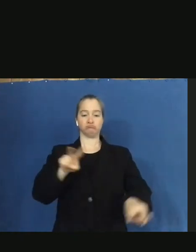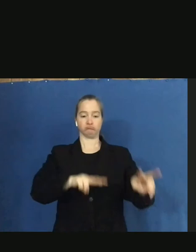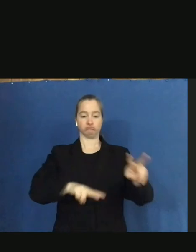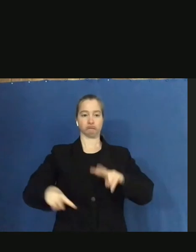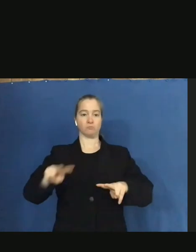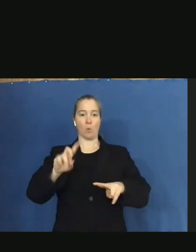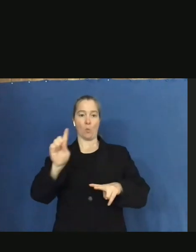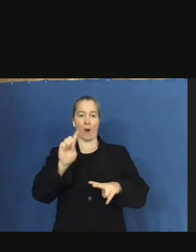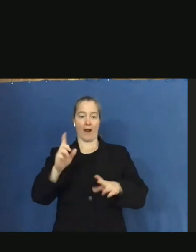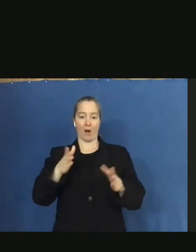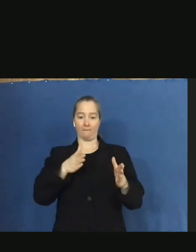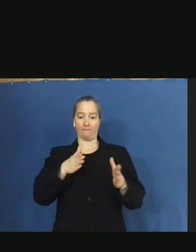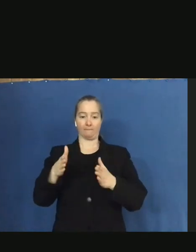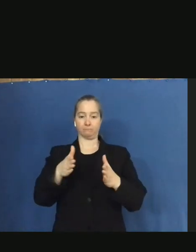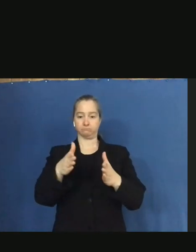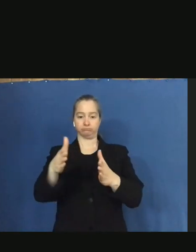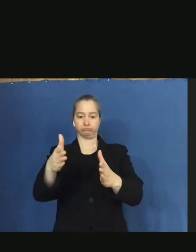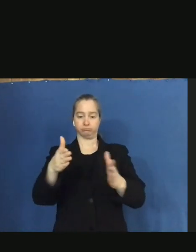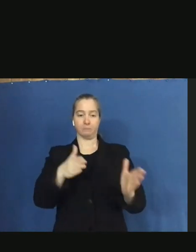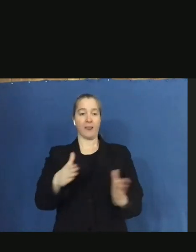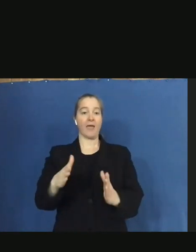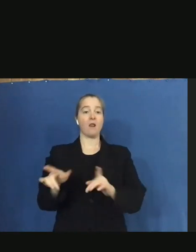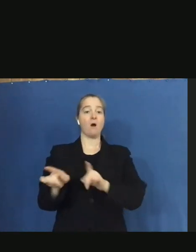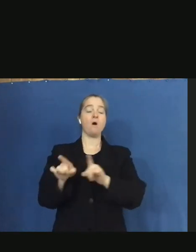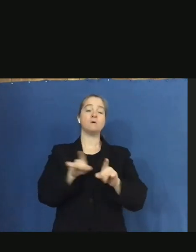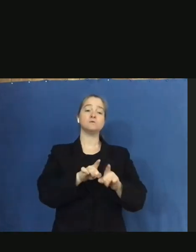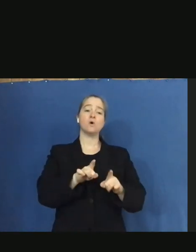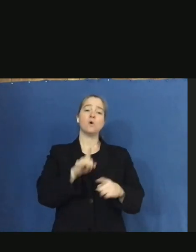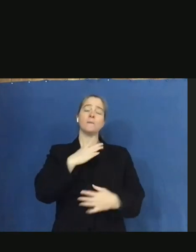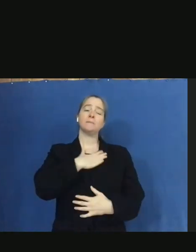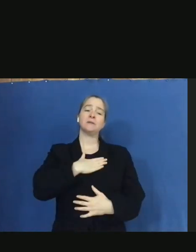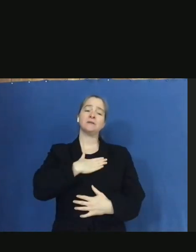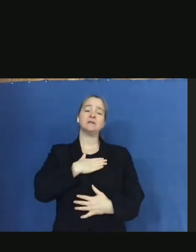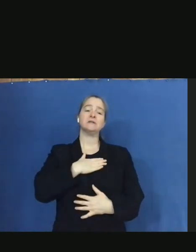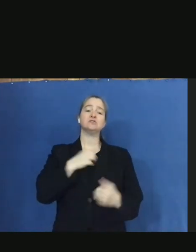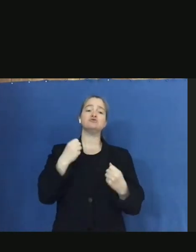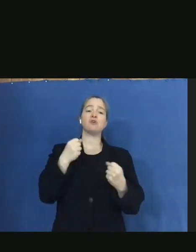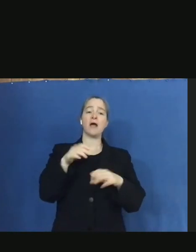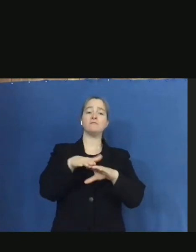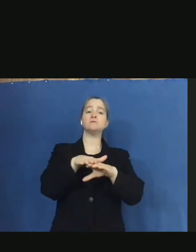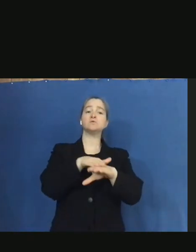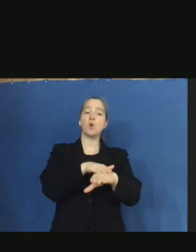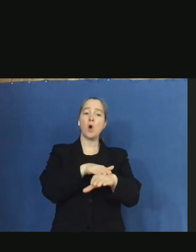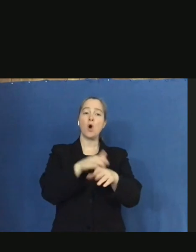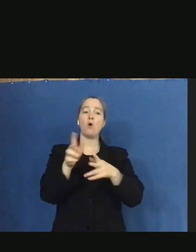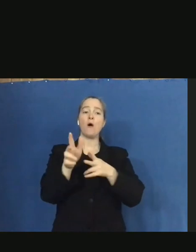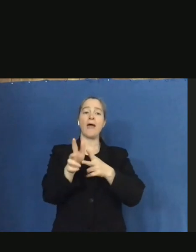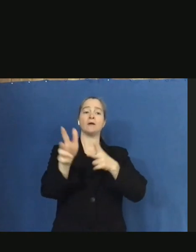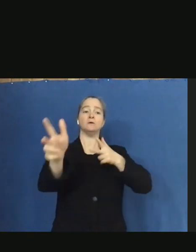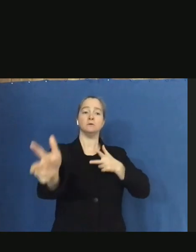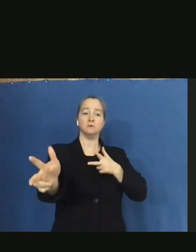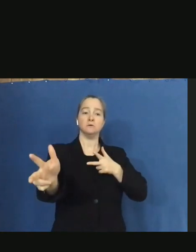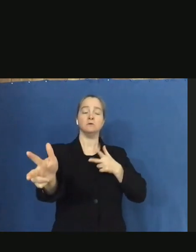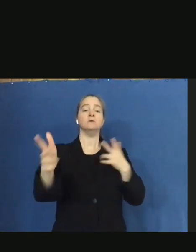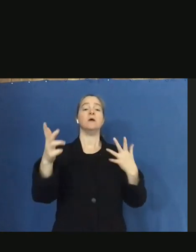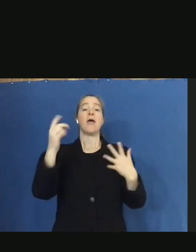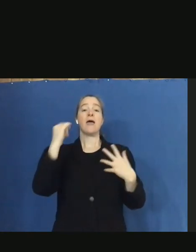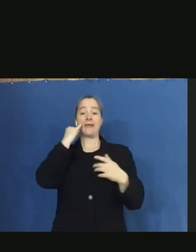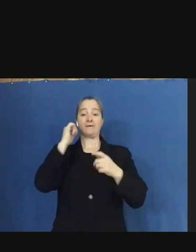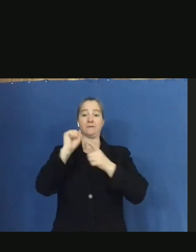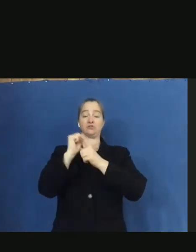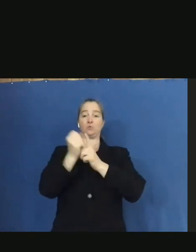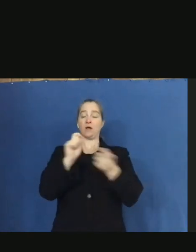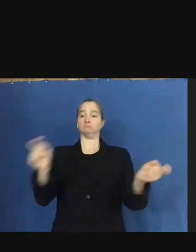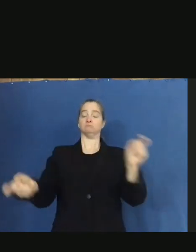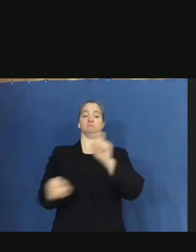travel route, and drive with due regard to the road conditions, plan accordingly, and be prepared in case conditions change rapidly to